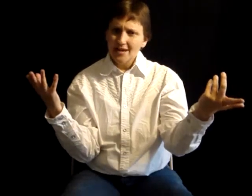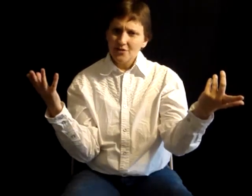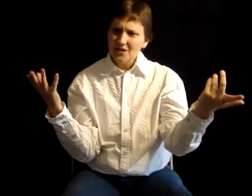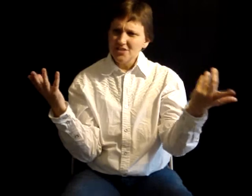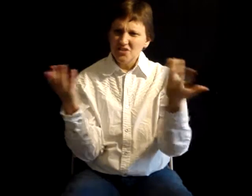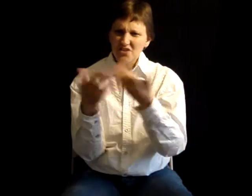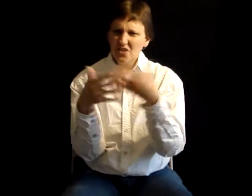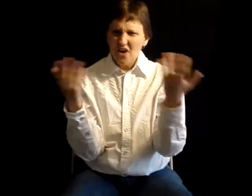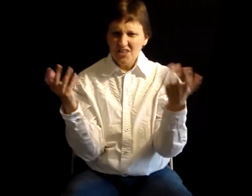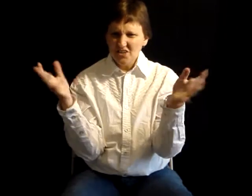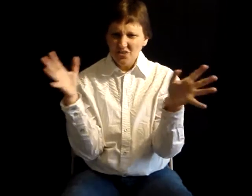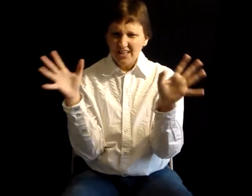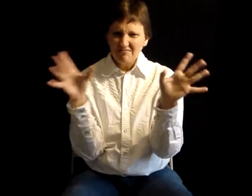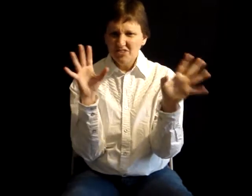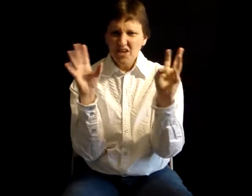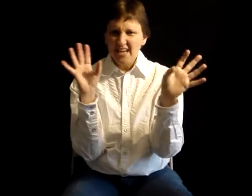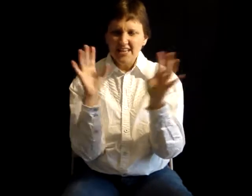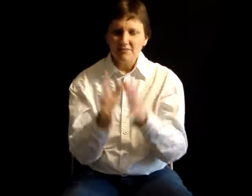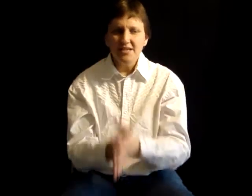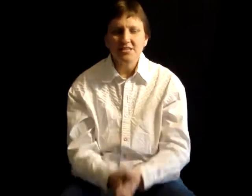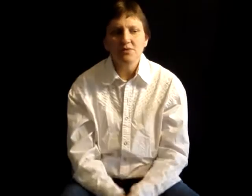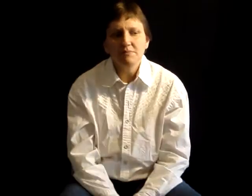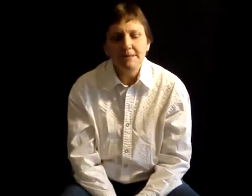aggressor, and they're all uniting and messing with me.